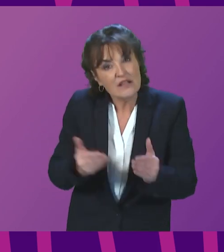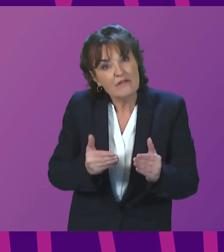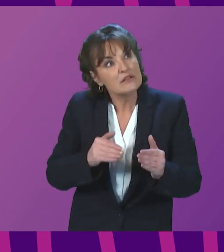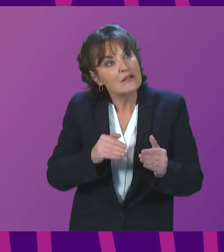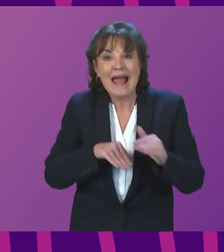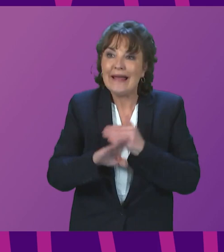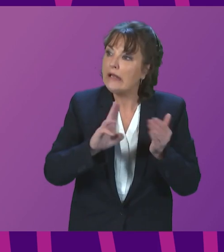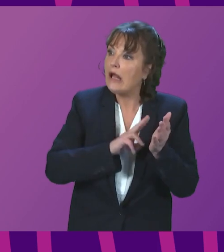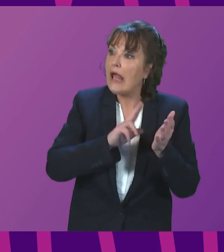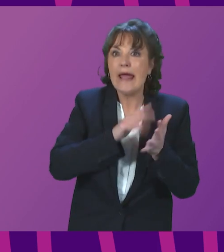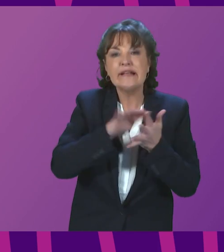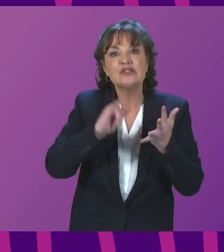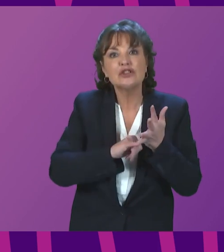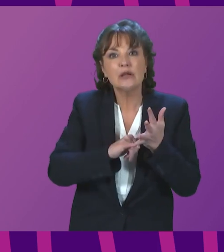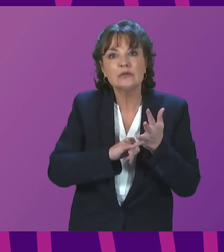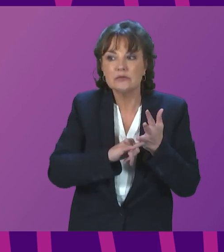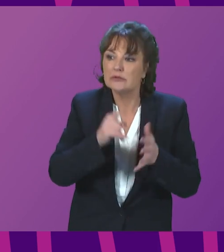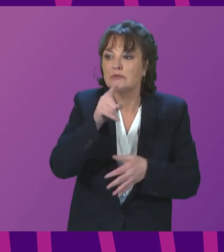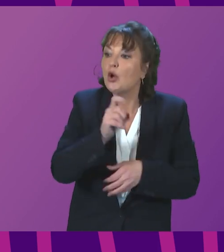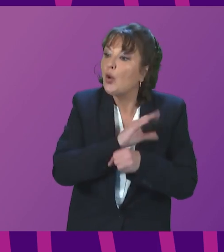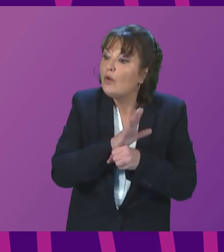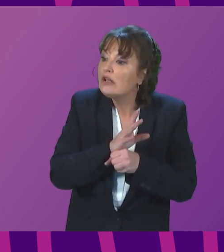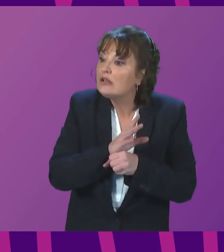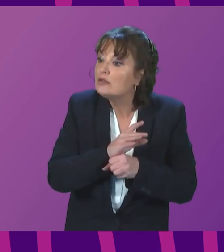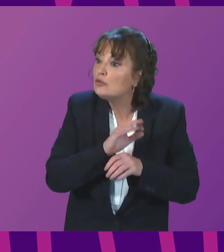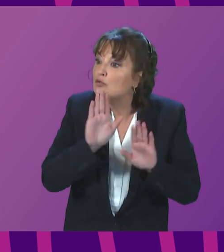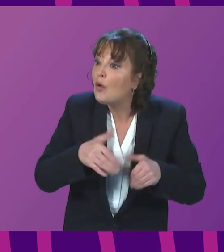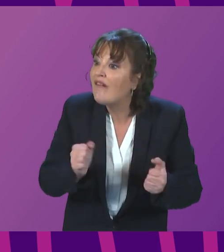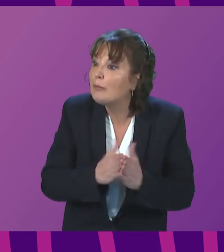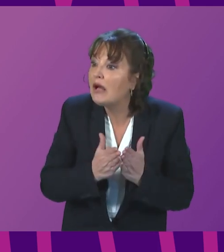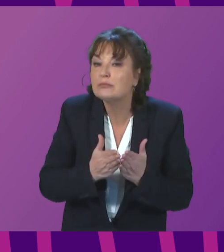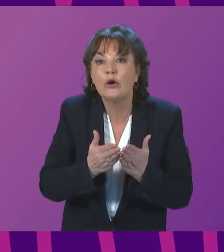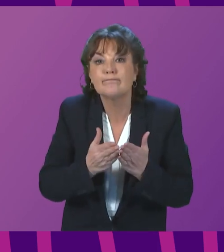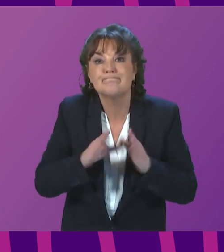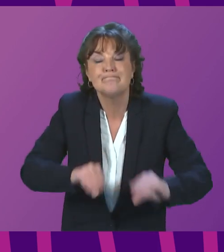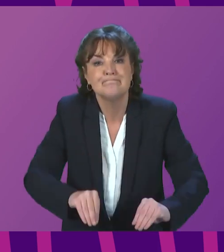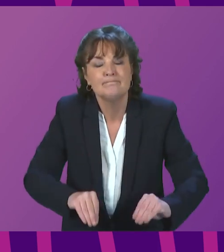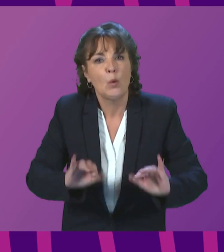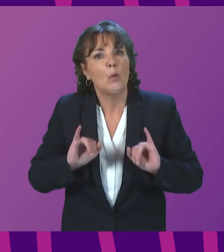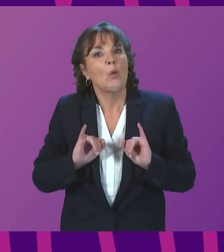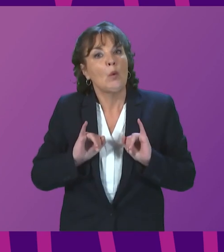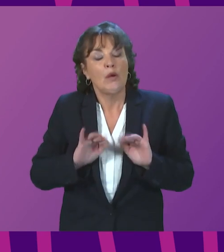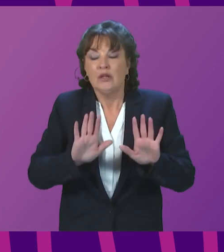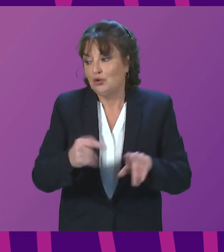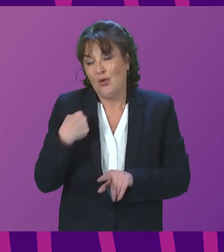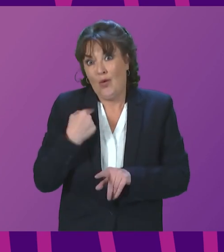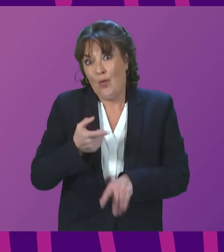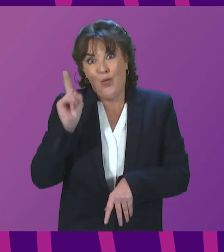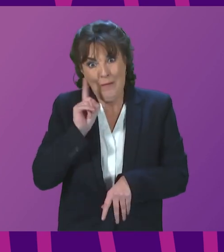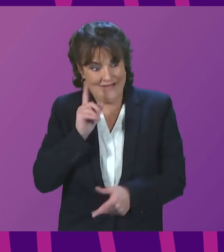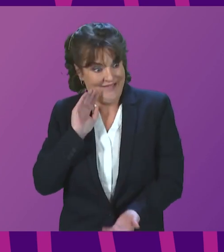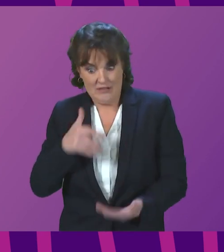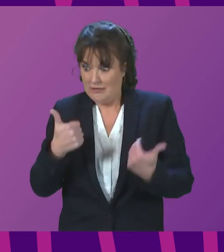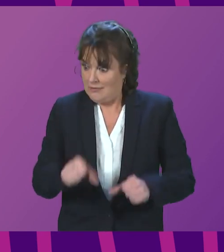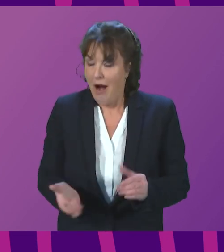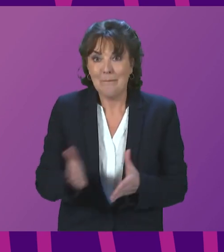Officer announced that the service would resume last week which is welcome. However, women arriving for IVF treatment were sent away